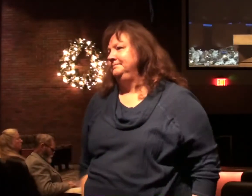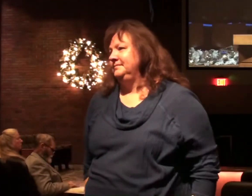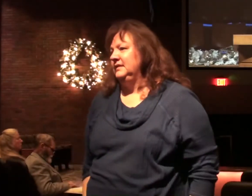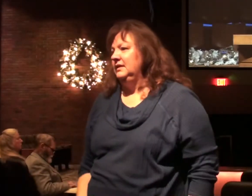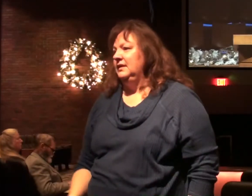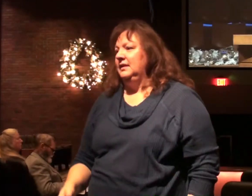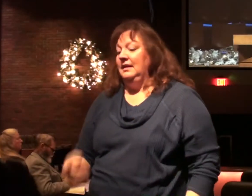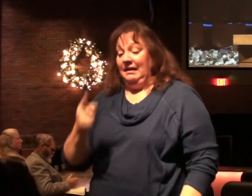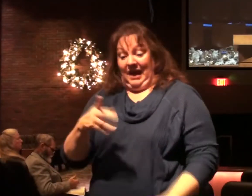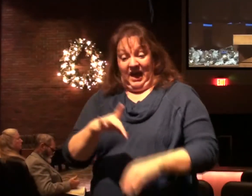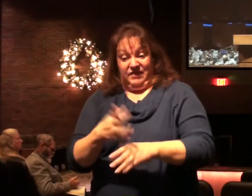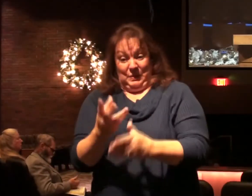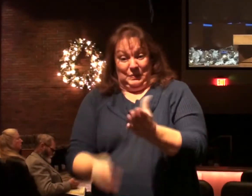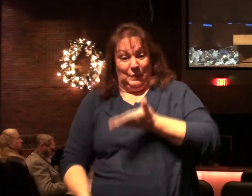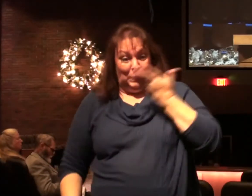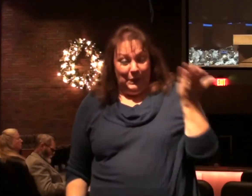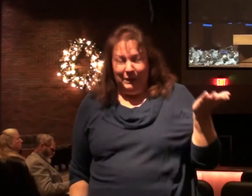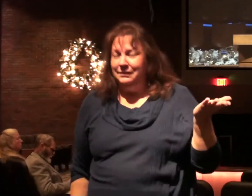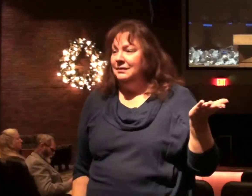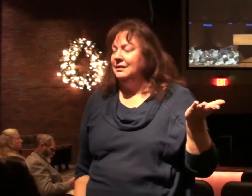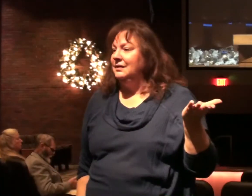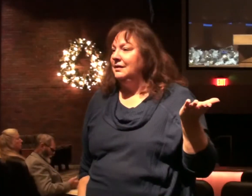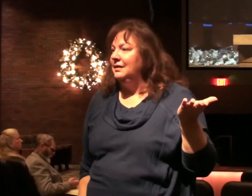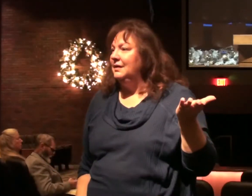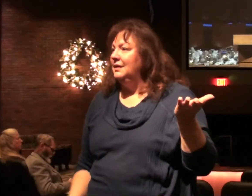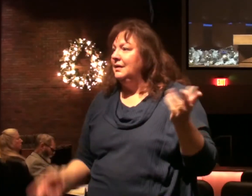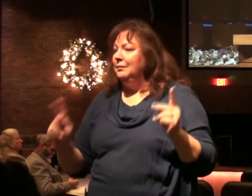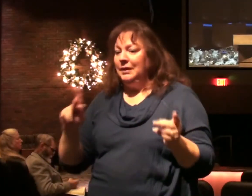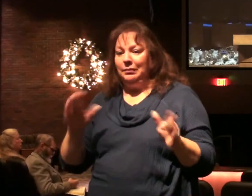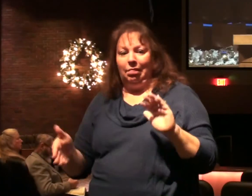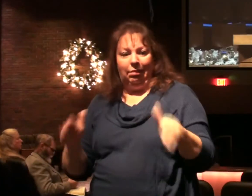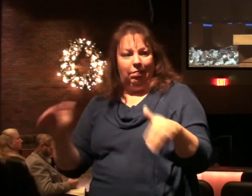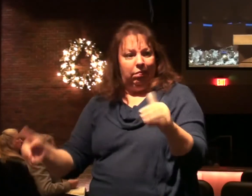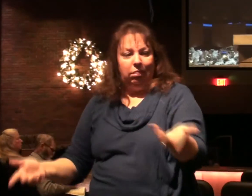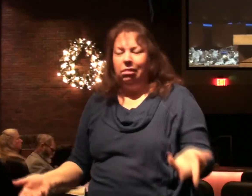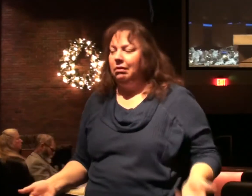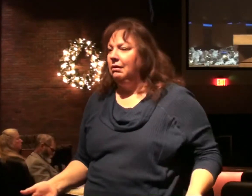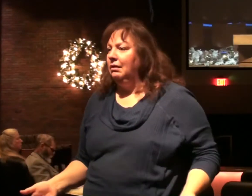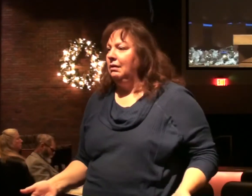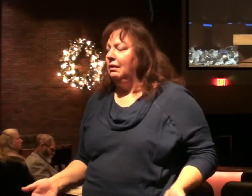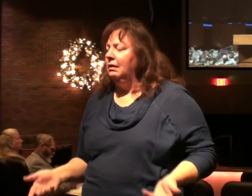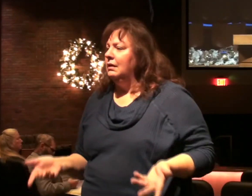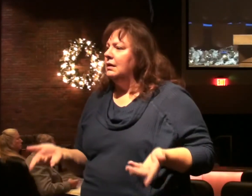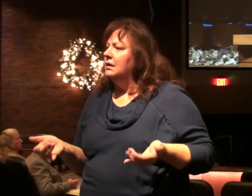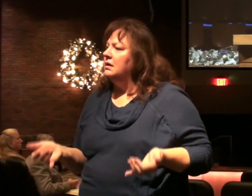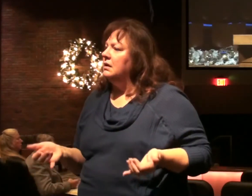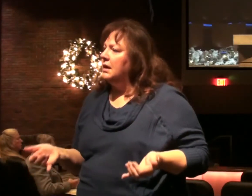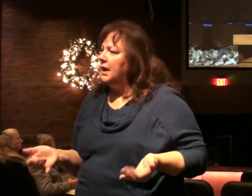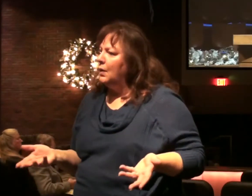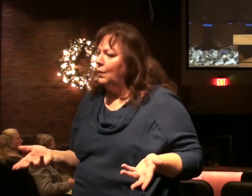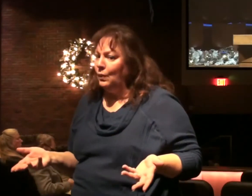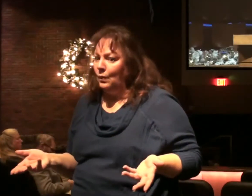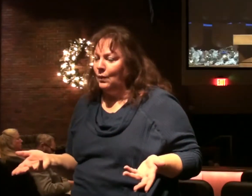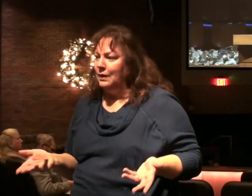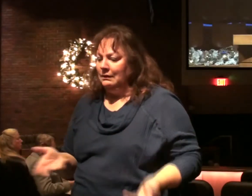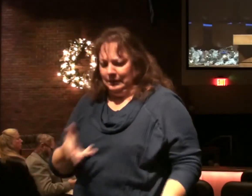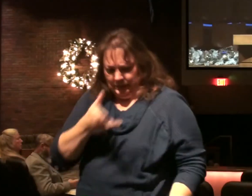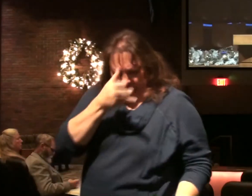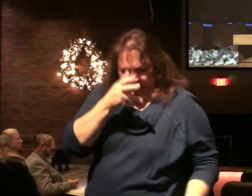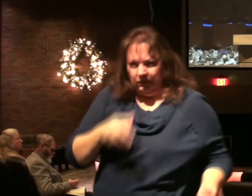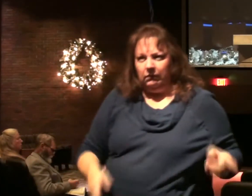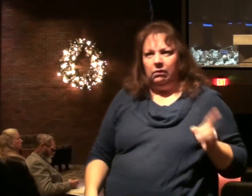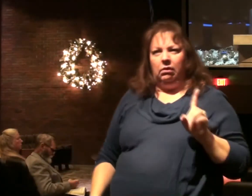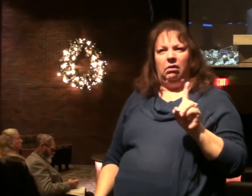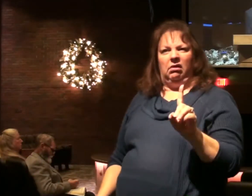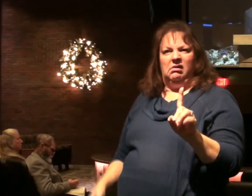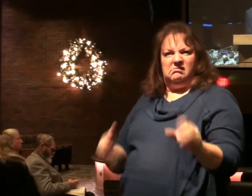Half the earth is gone. Half the people are dead. And now Satan comes